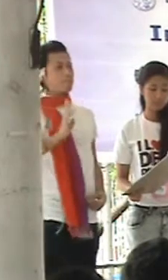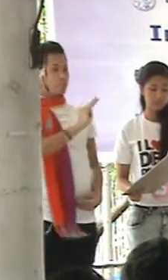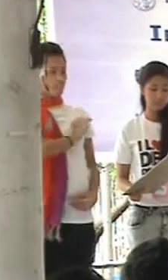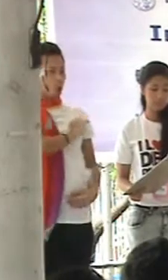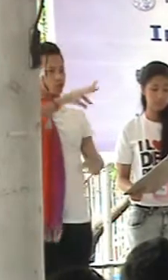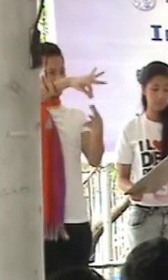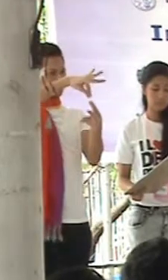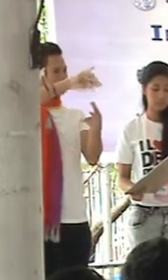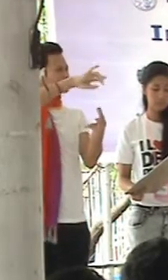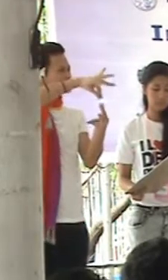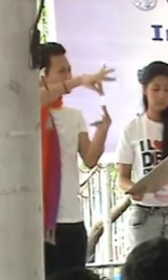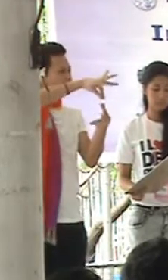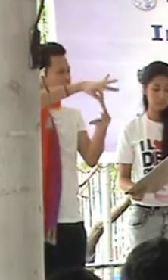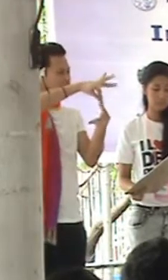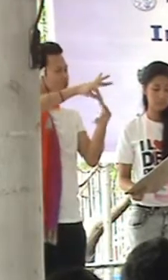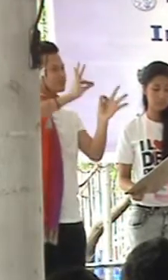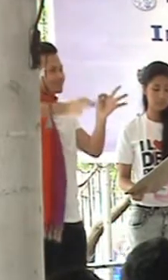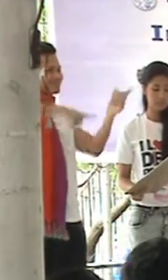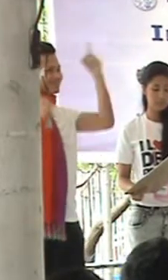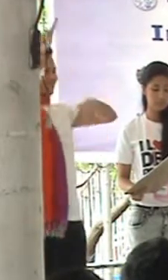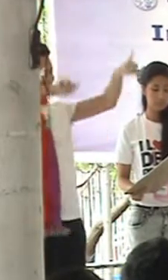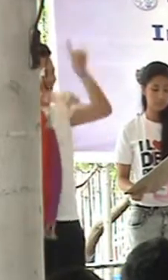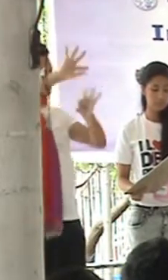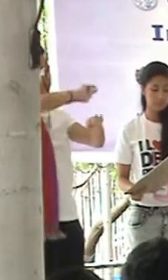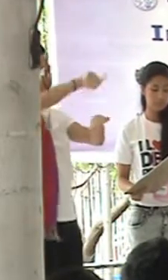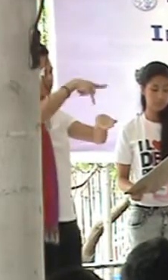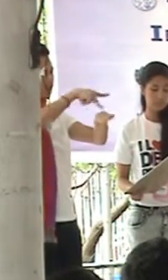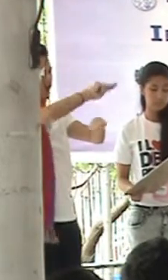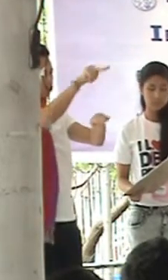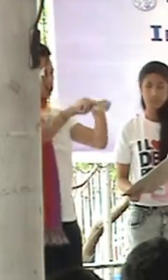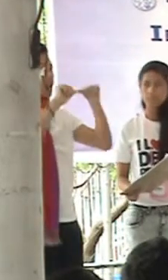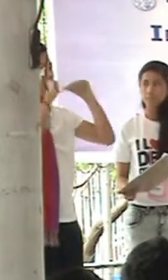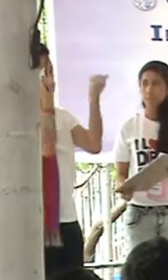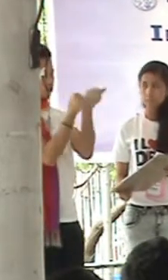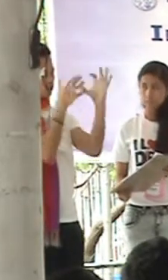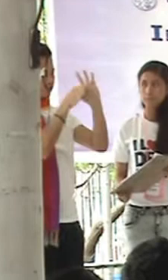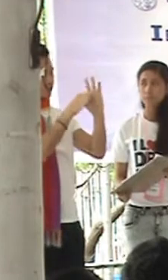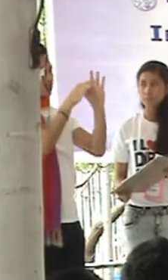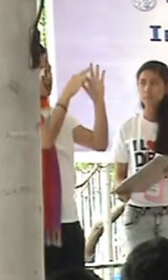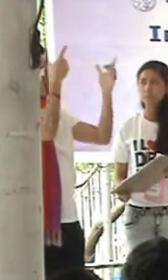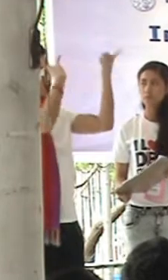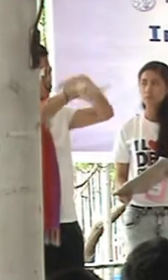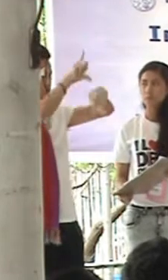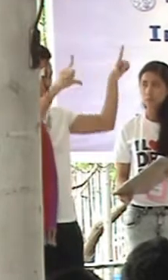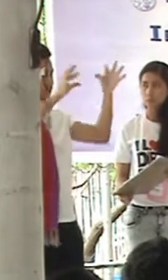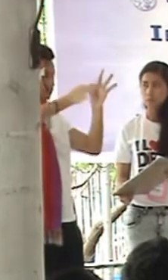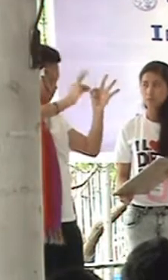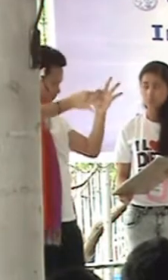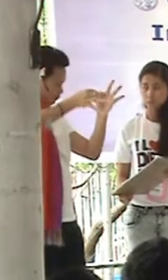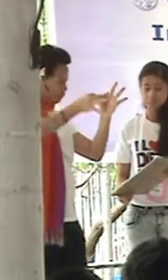And also he's the board member of PINASLE, which is the Philippine National Association of Sign Language.